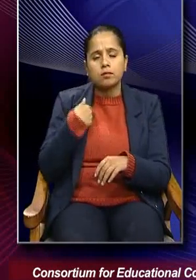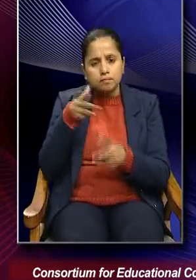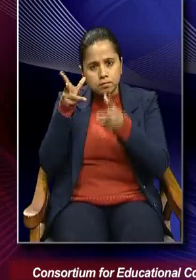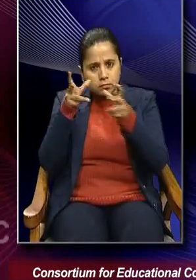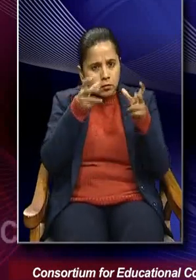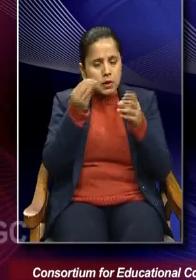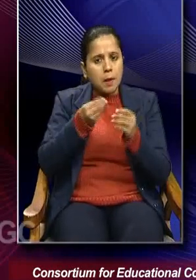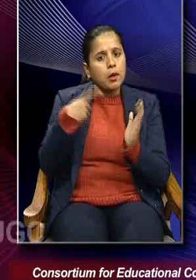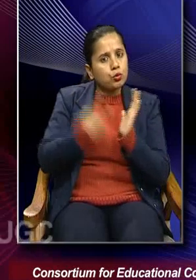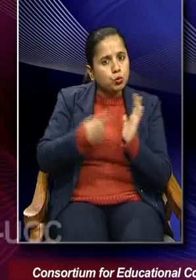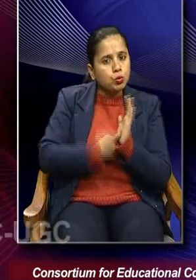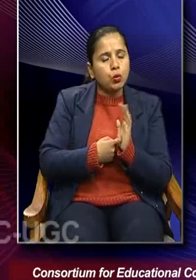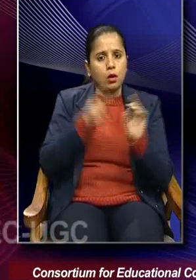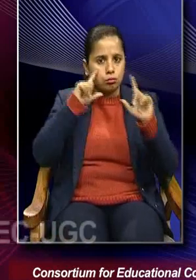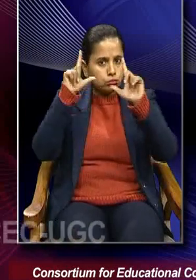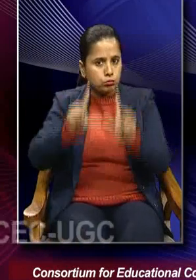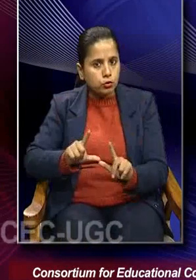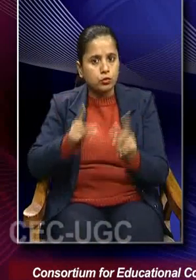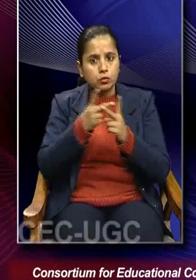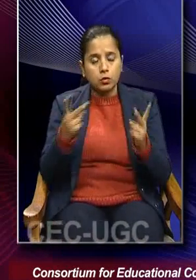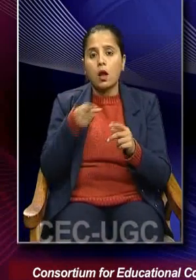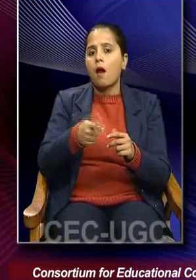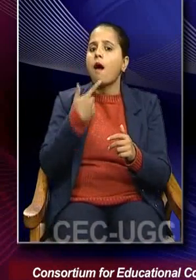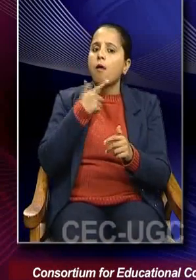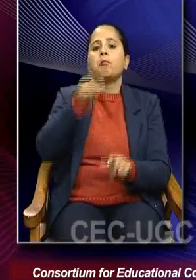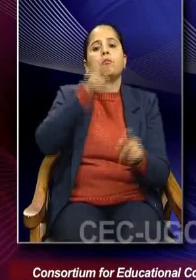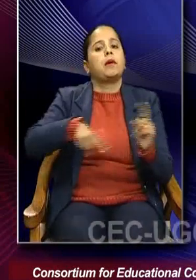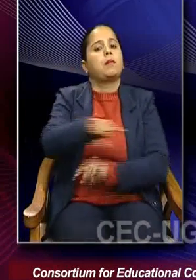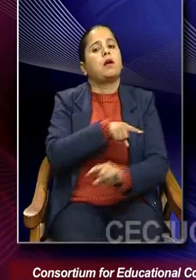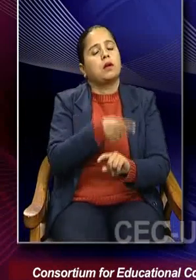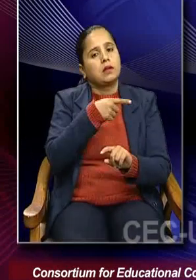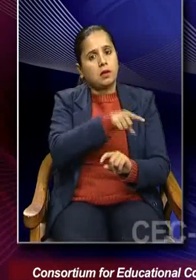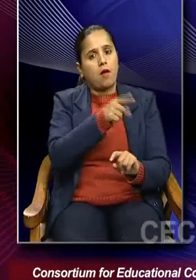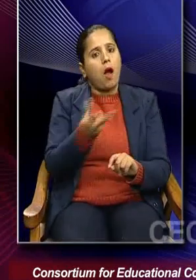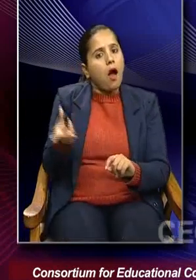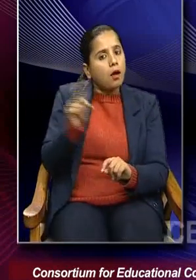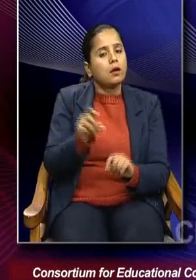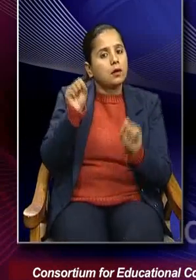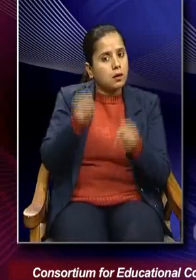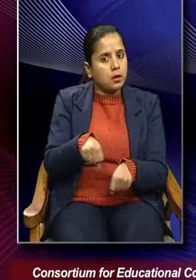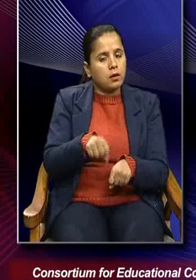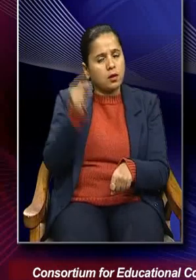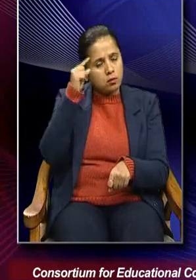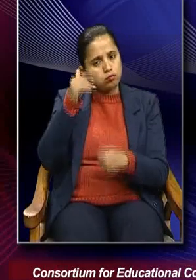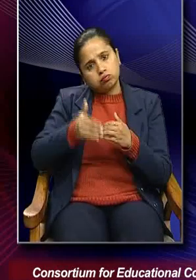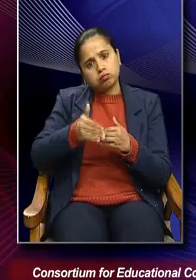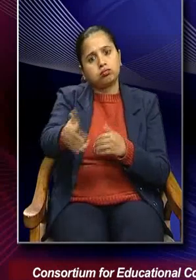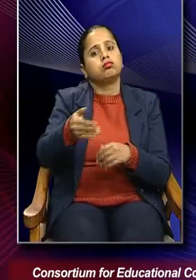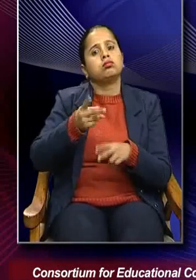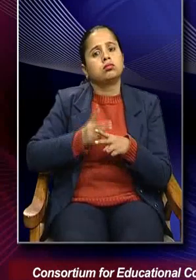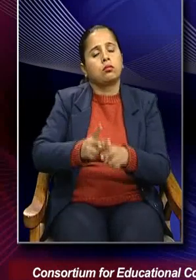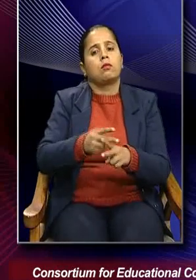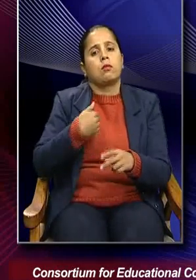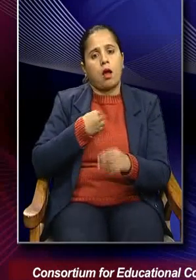certain rules of evidence that allow people to repeat and continue to